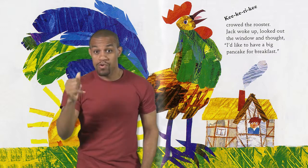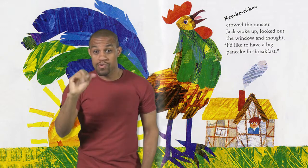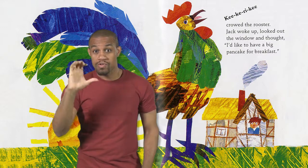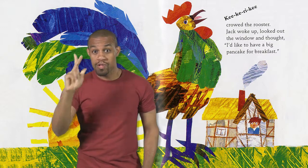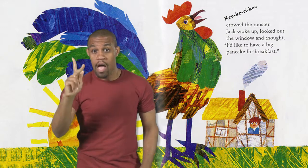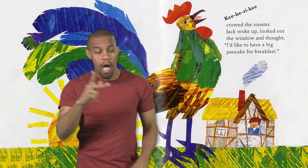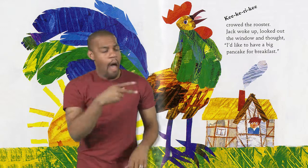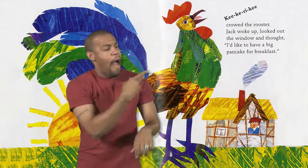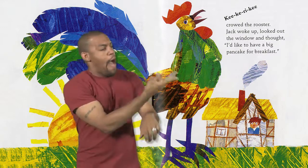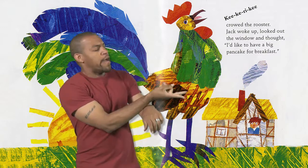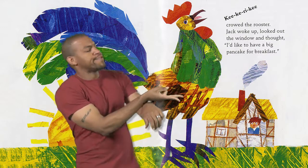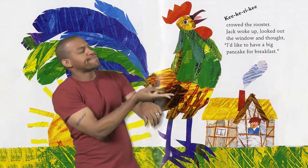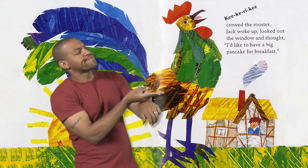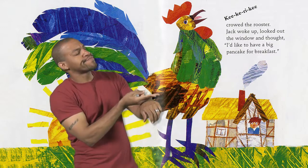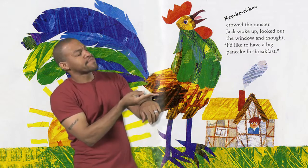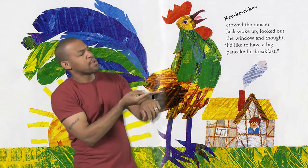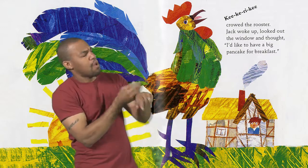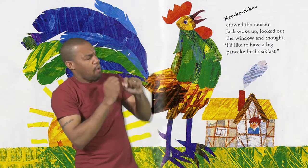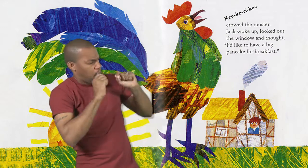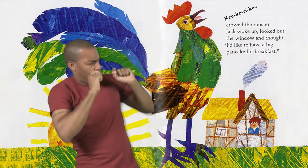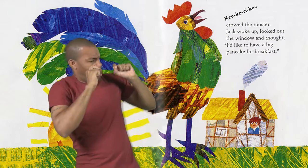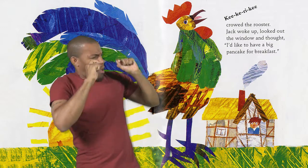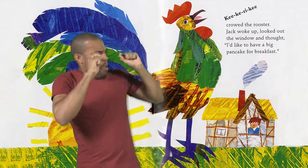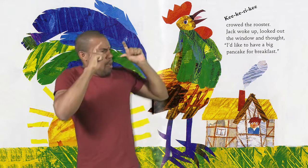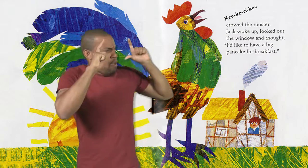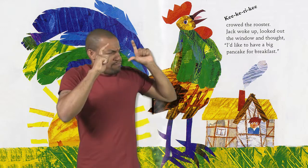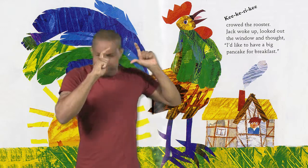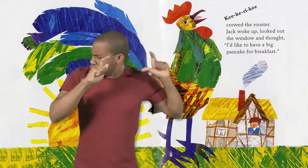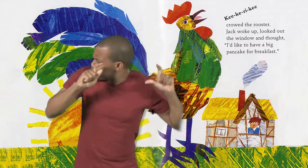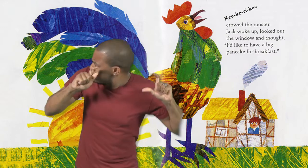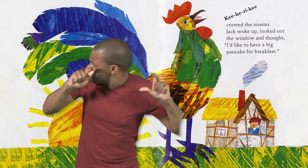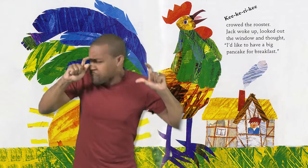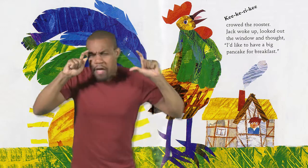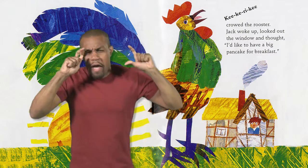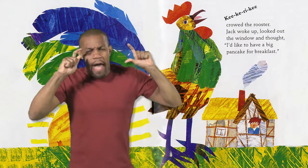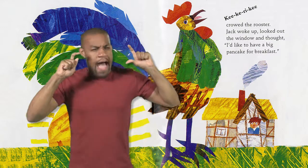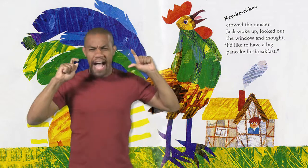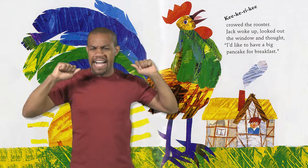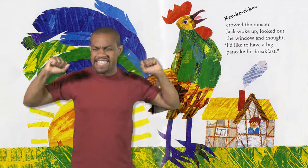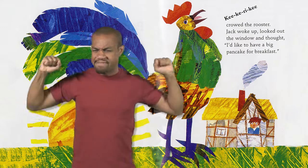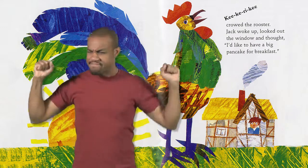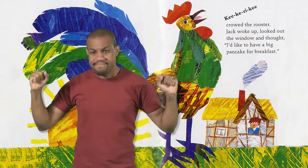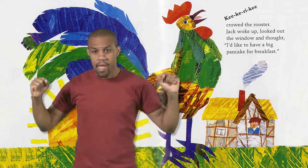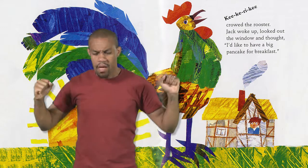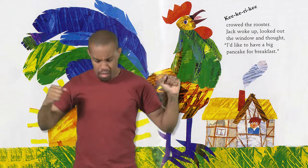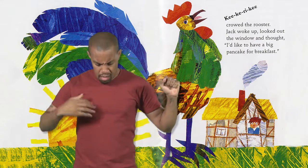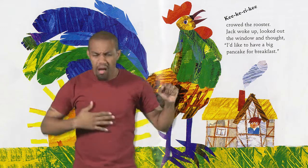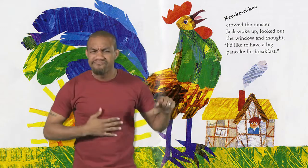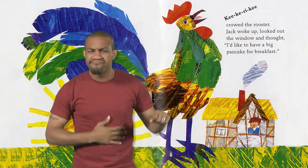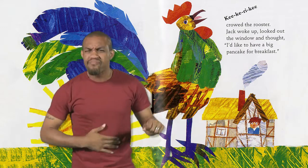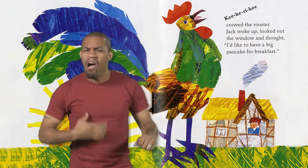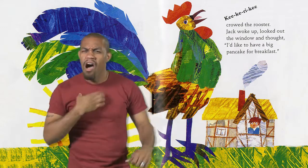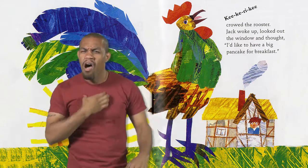Jack woke up, looked out the window and thought I'd like to have a big pancake for breakfast